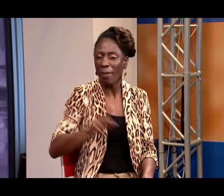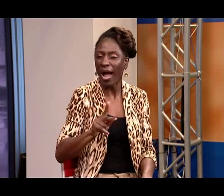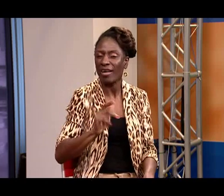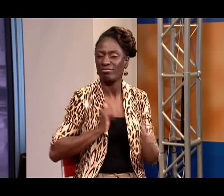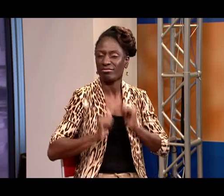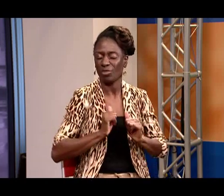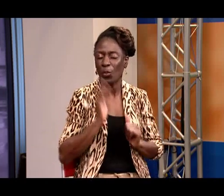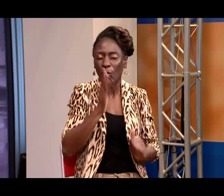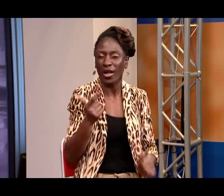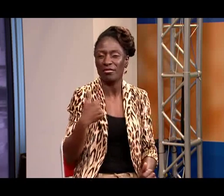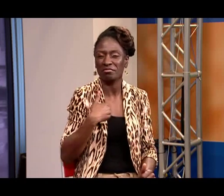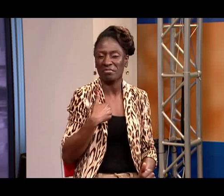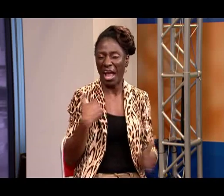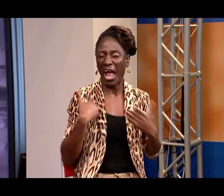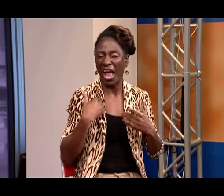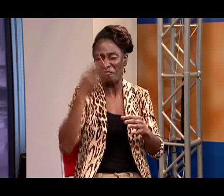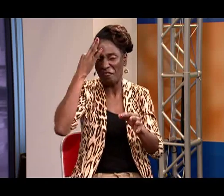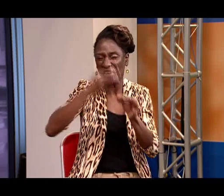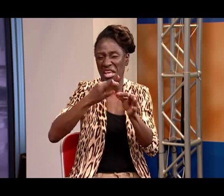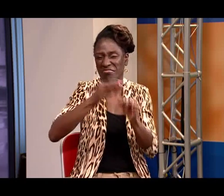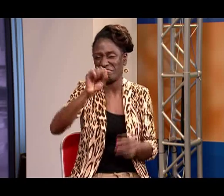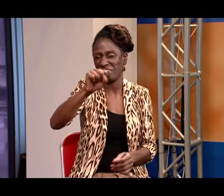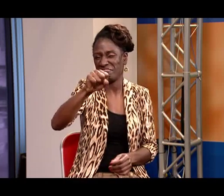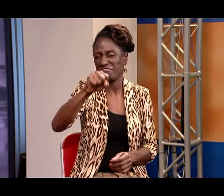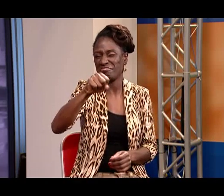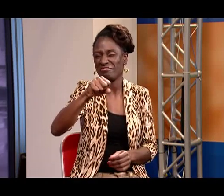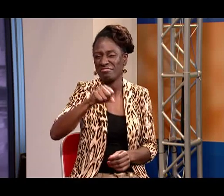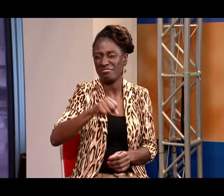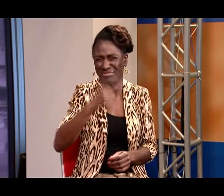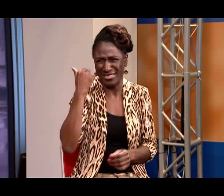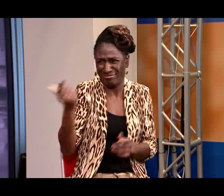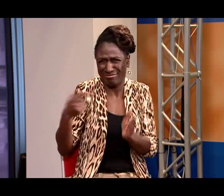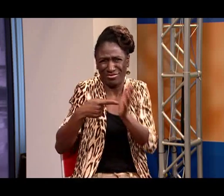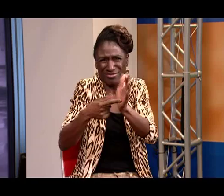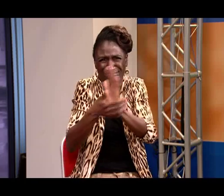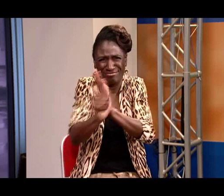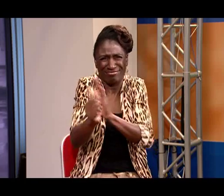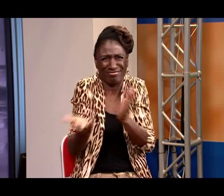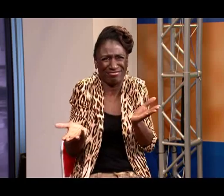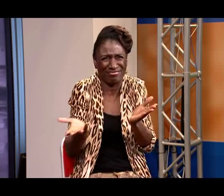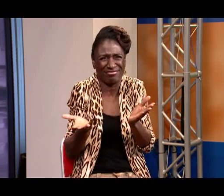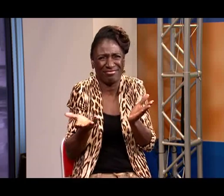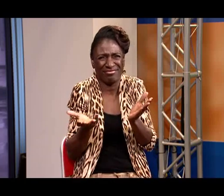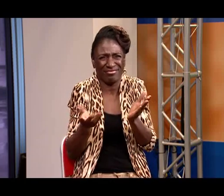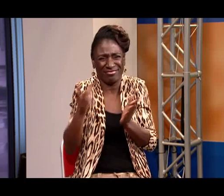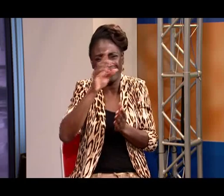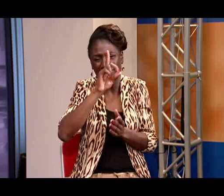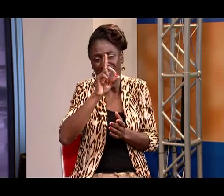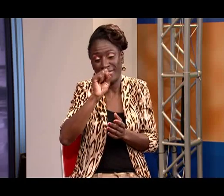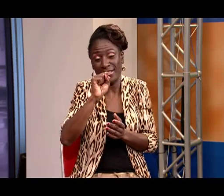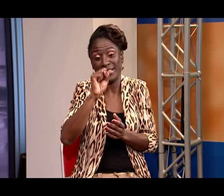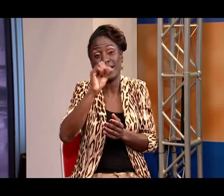Okay, I feel like you will be back I have faith that they will be calling you back Clearly you have great skill